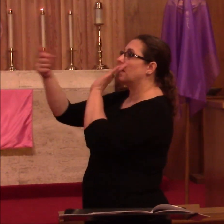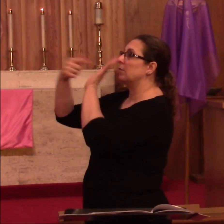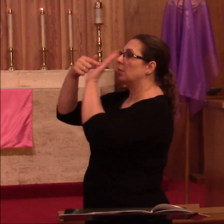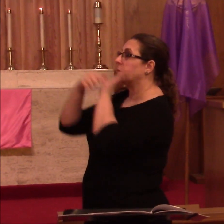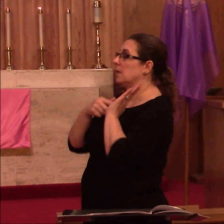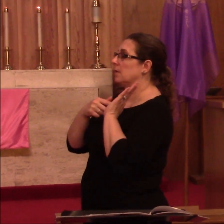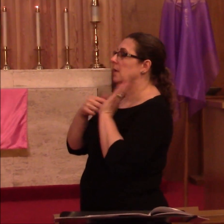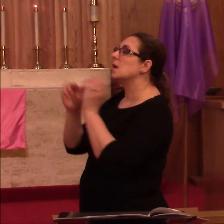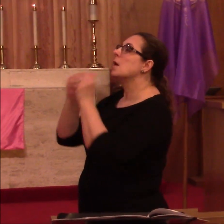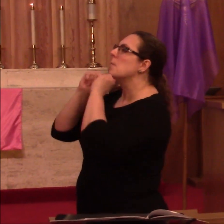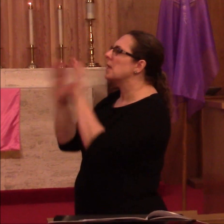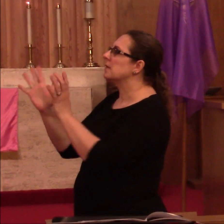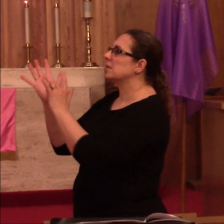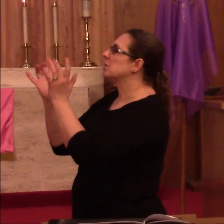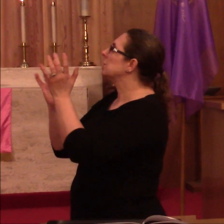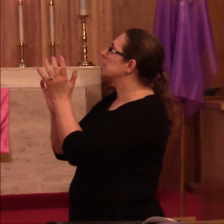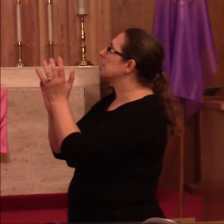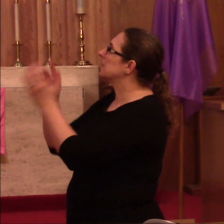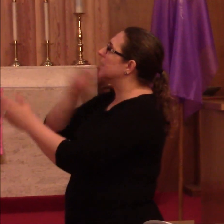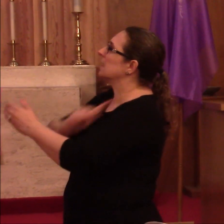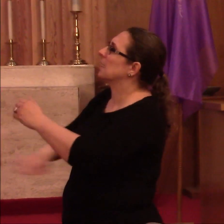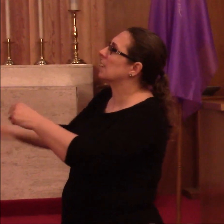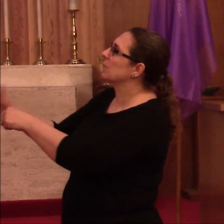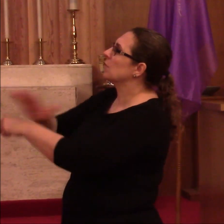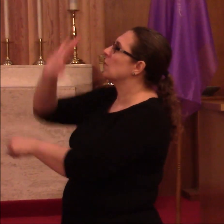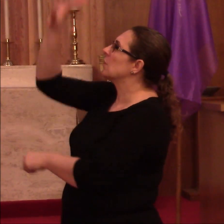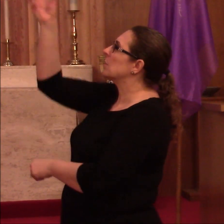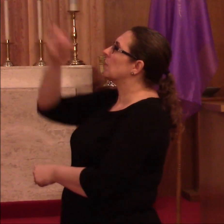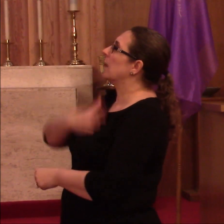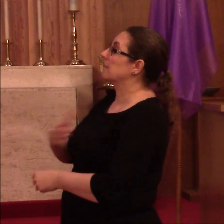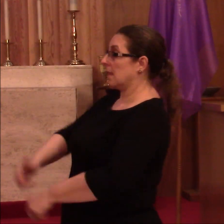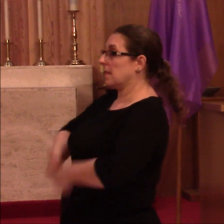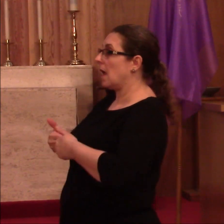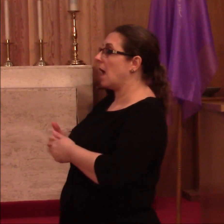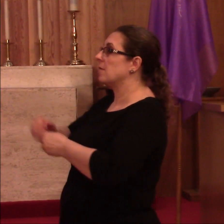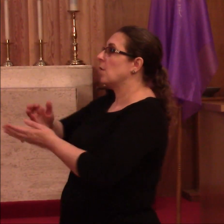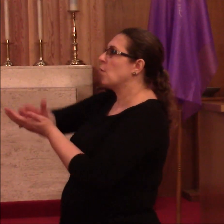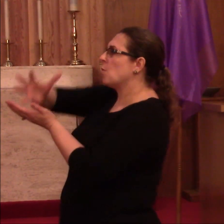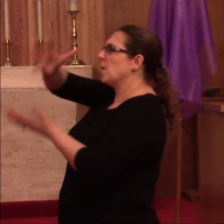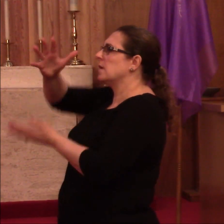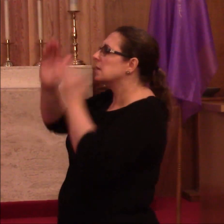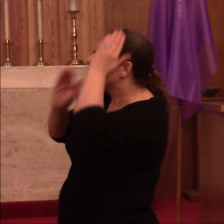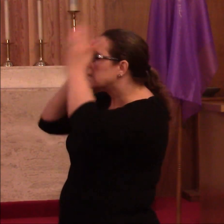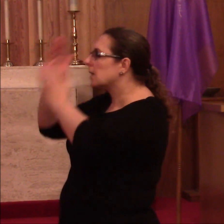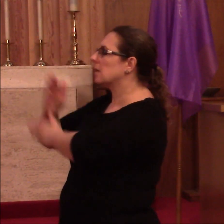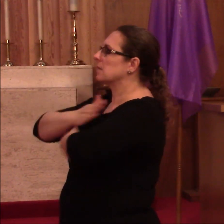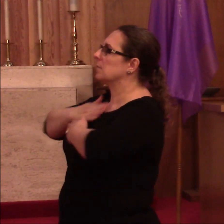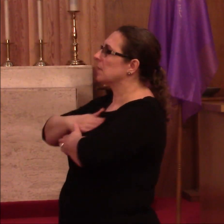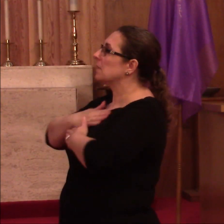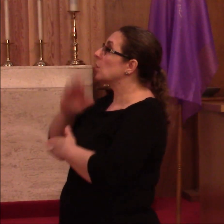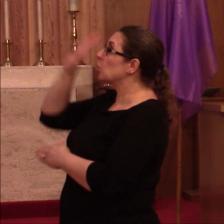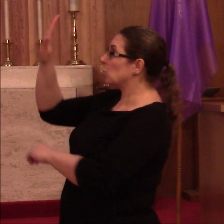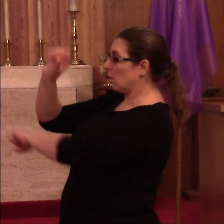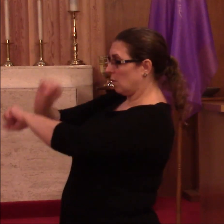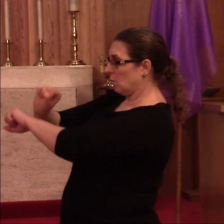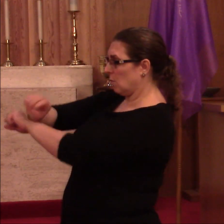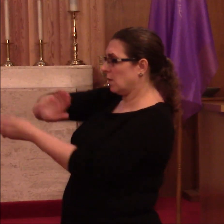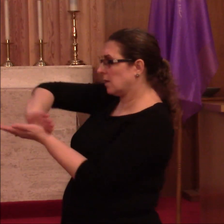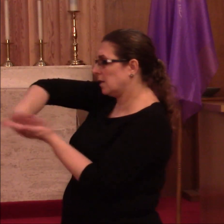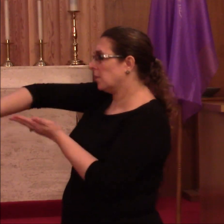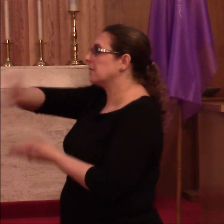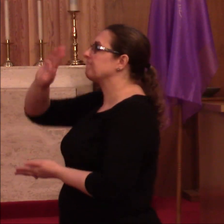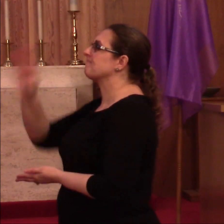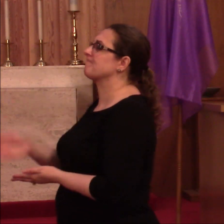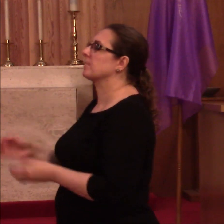your image, blessed Jesus, King of grace, that likes riches, cares, and pleasures, never may your